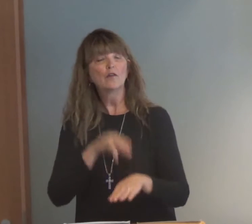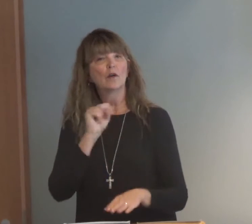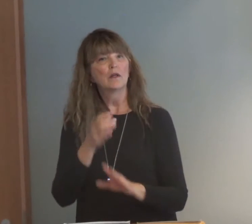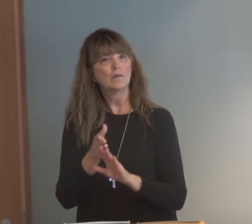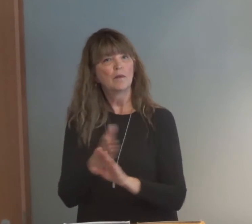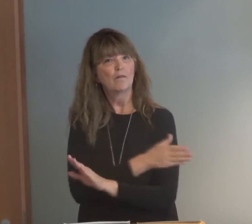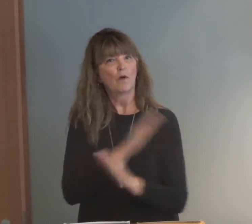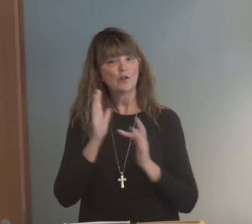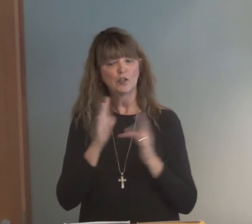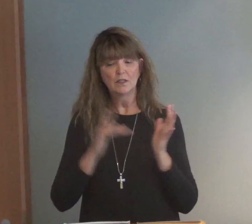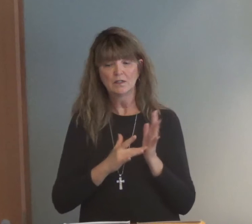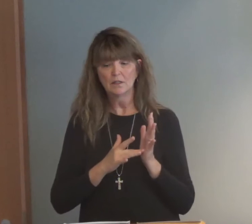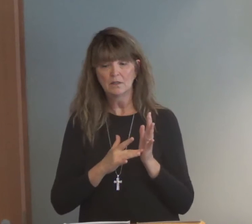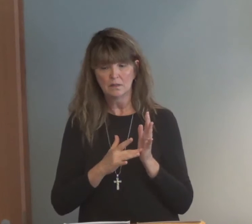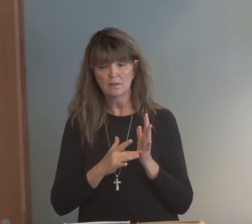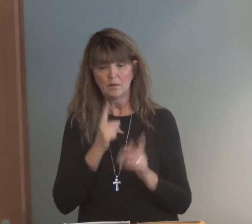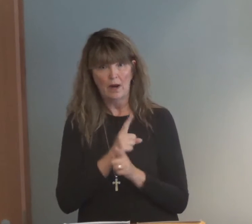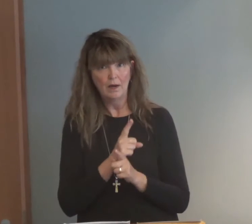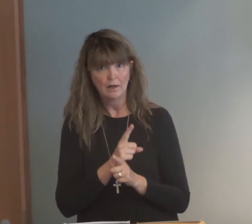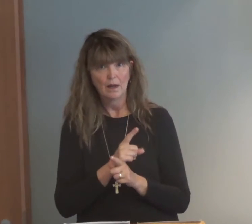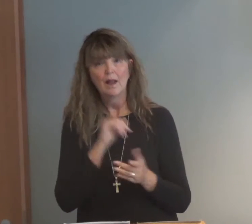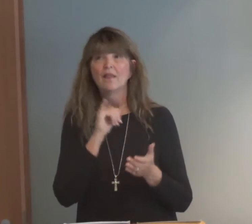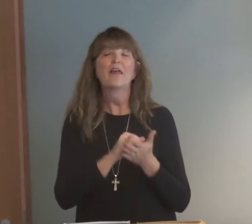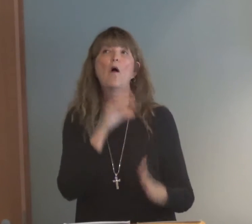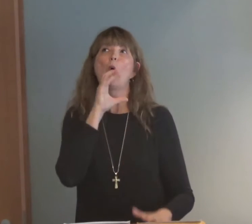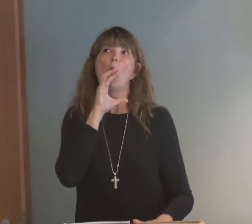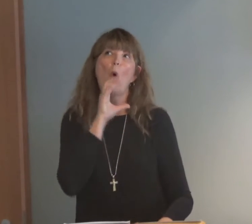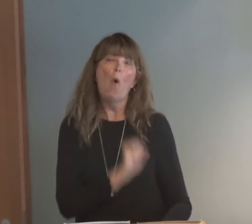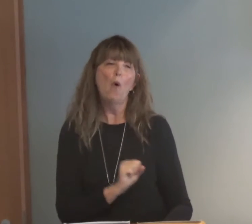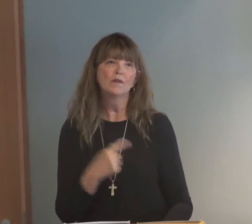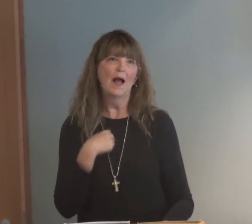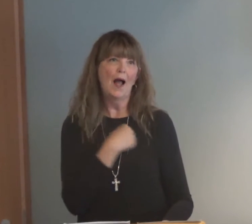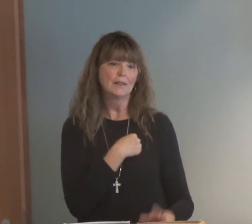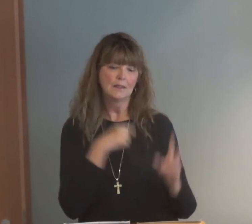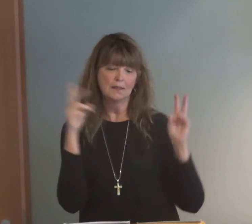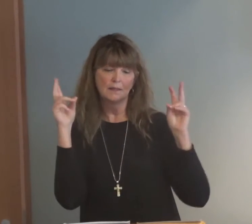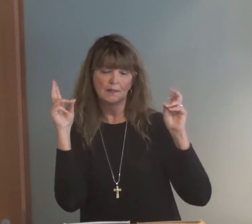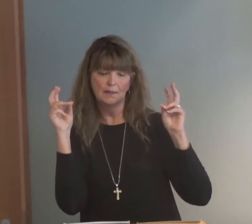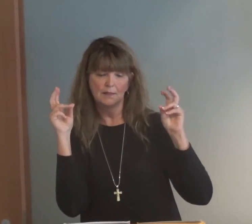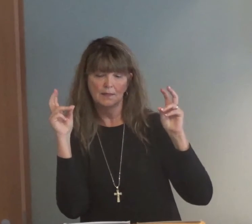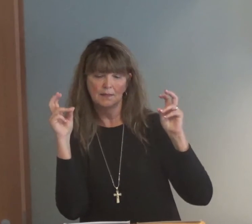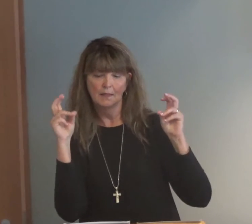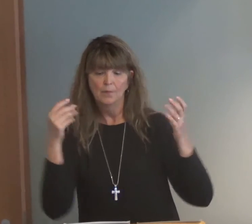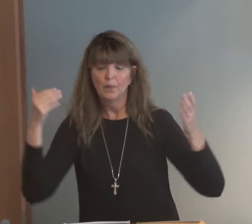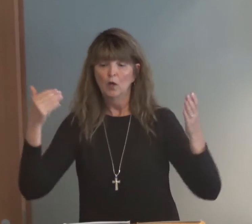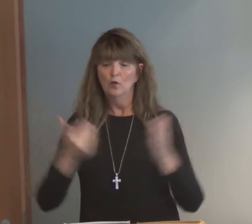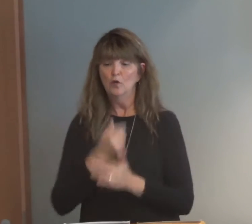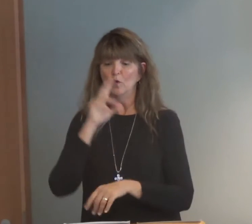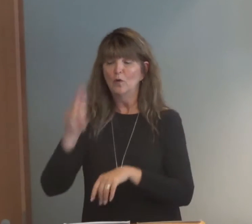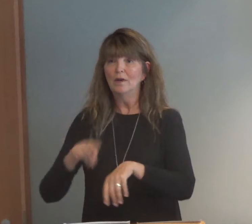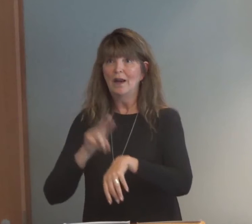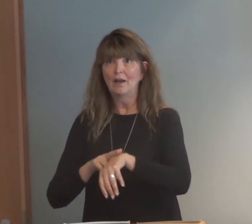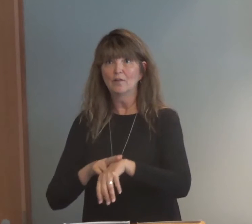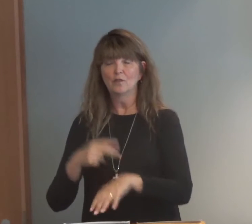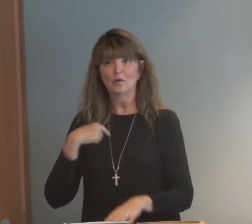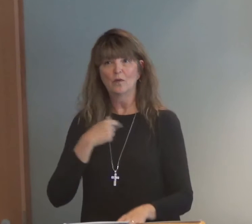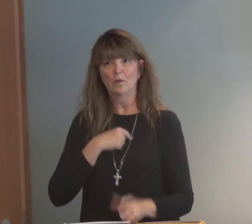The old nature is our nature before we came to know Jesus Christ. It's the old S, so to speak. The new